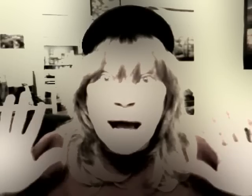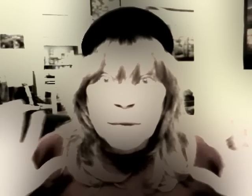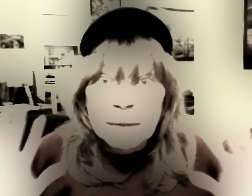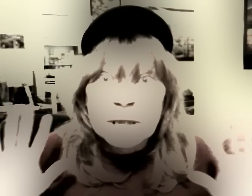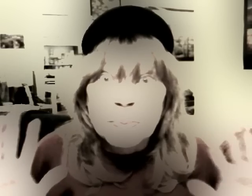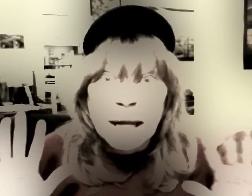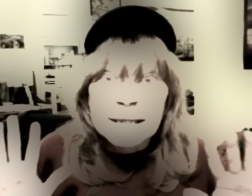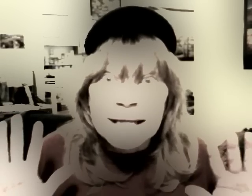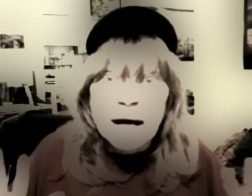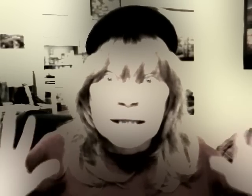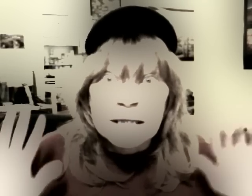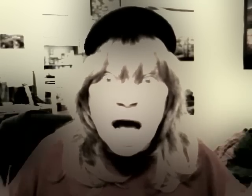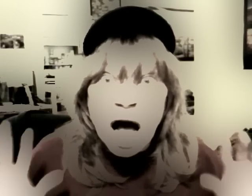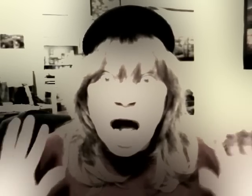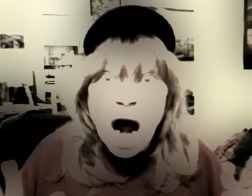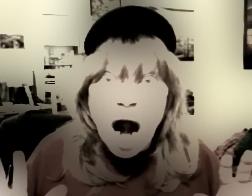Now, I'm going to spell this out. It's not hard.